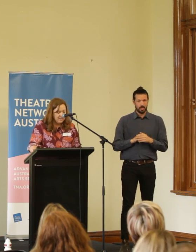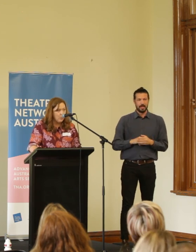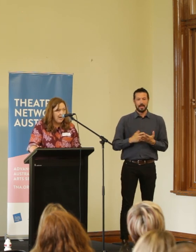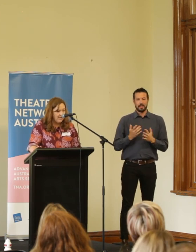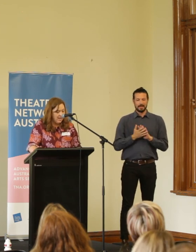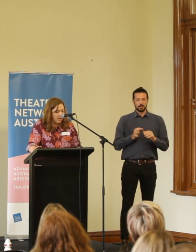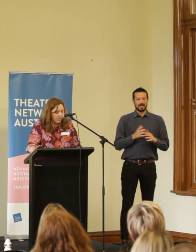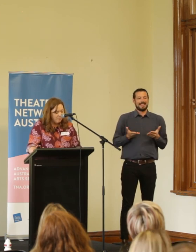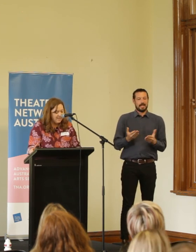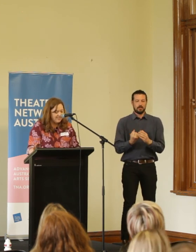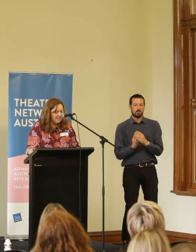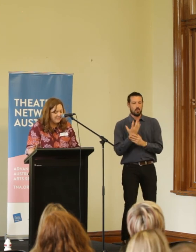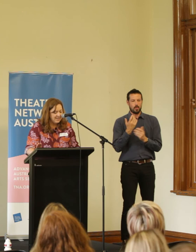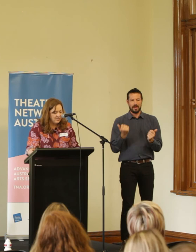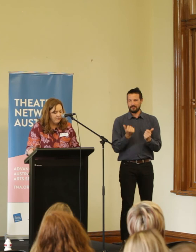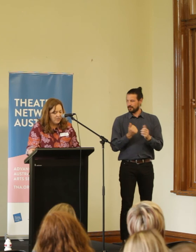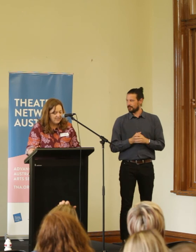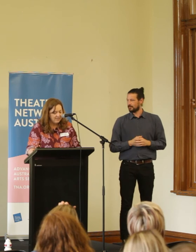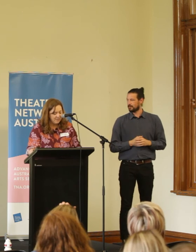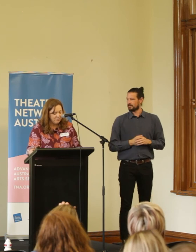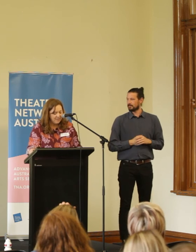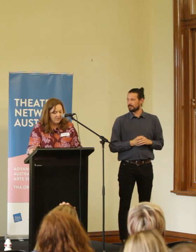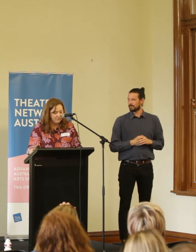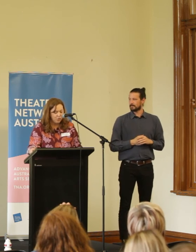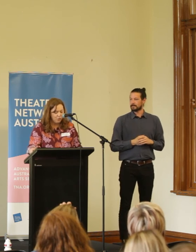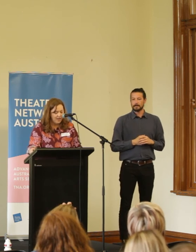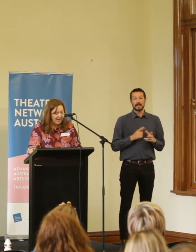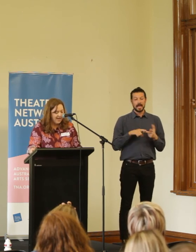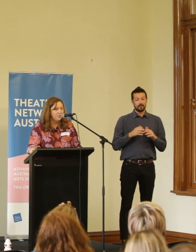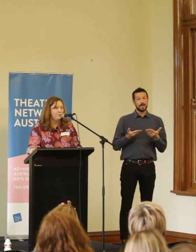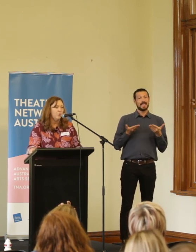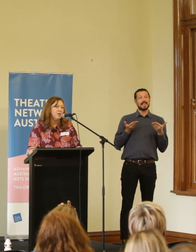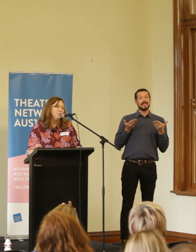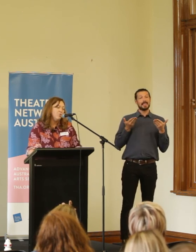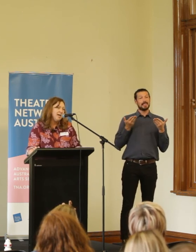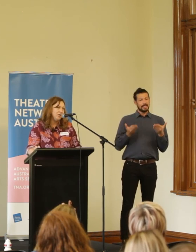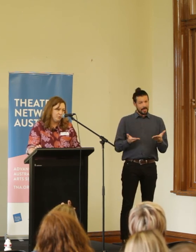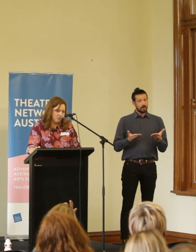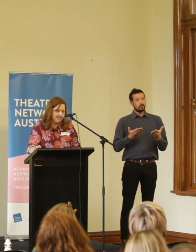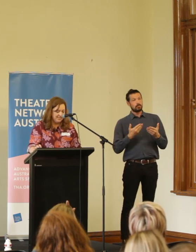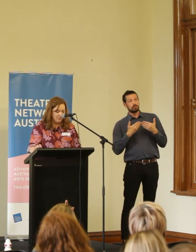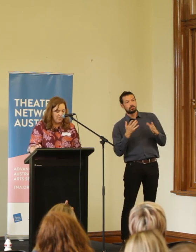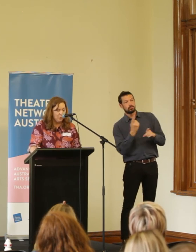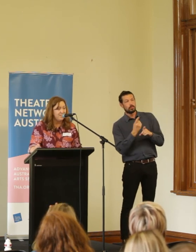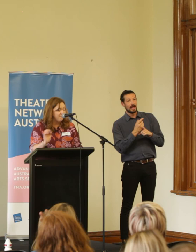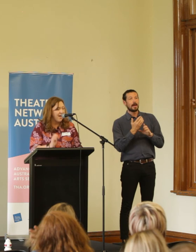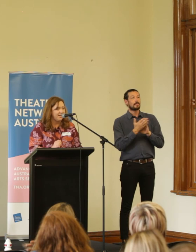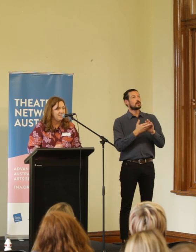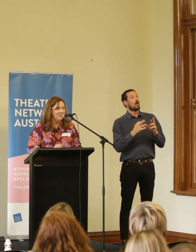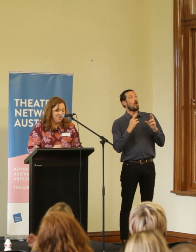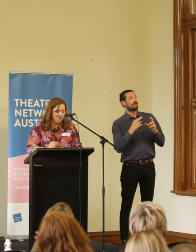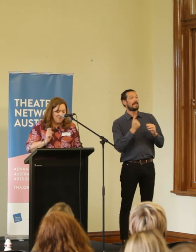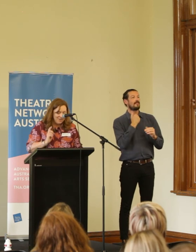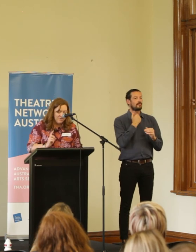In this way, we might start to see the voices and perspectives of children accounted for in a range of contexts and realms. In